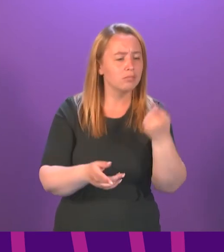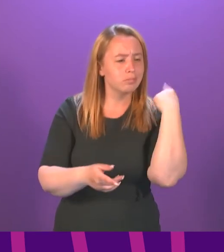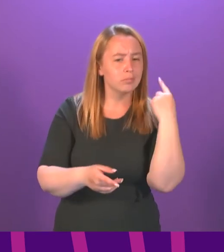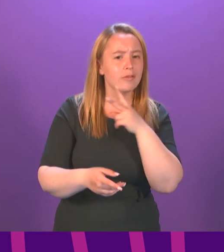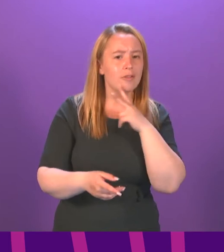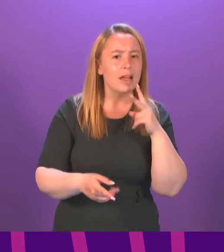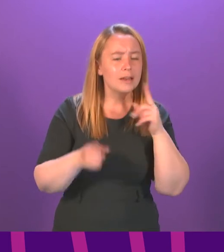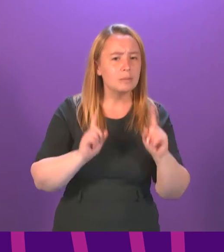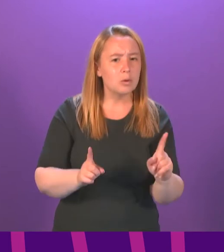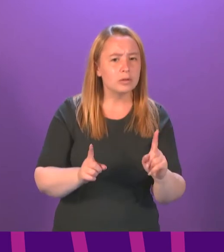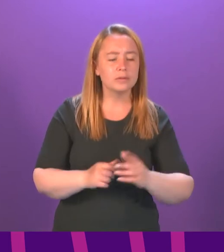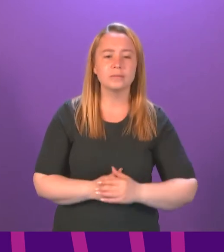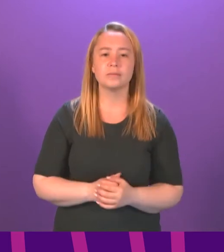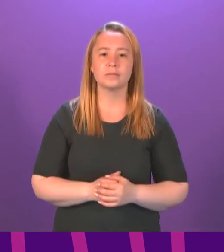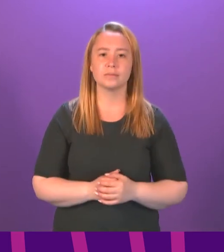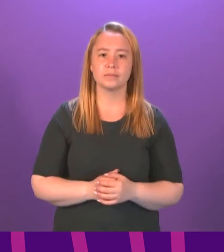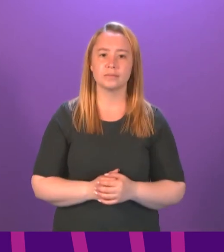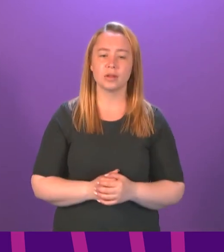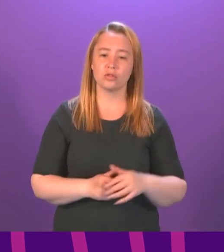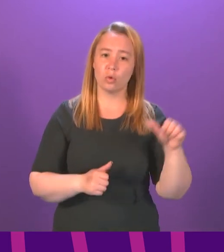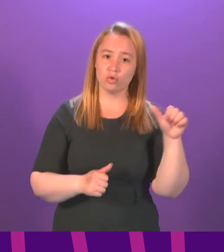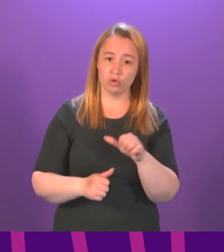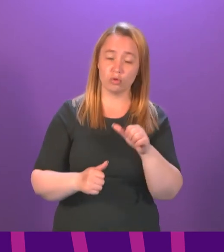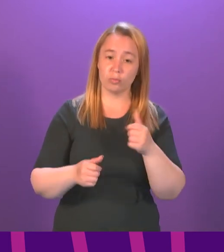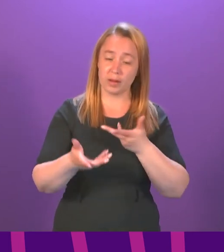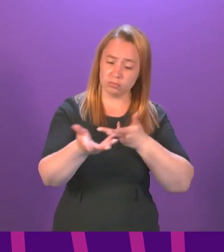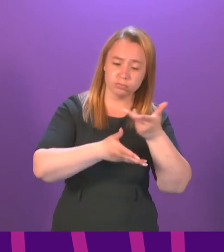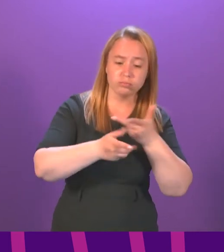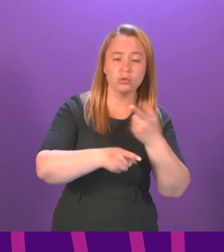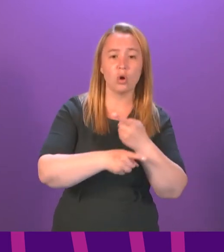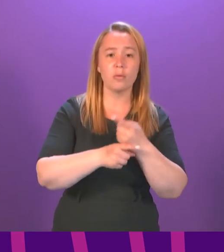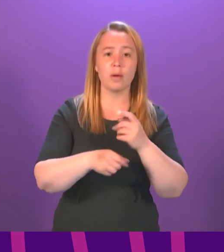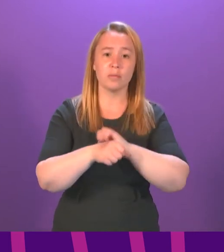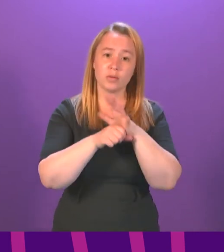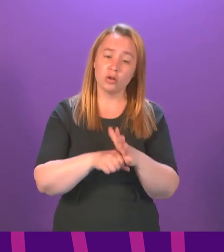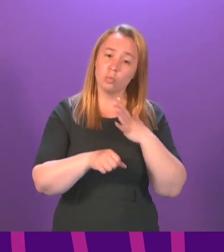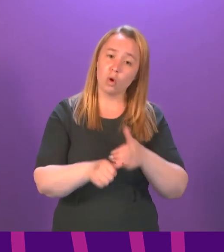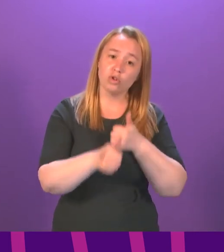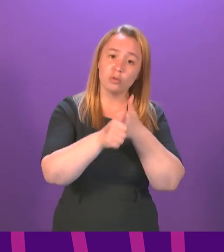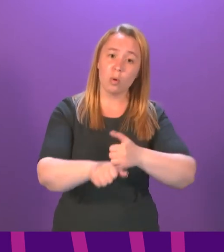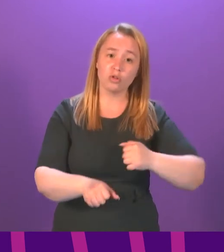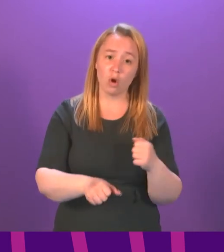and emergency business concerning their response to the pandemic, as we all seek to support the country through this crisis.